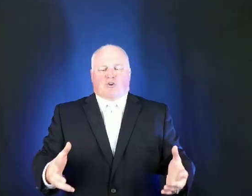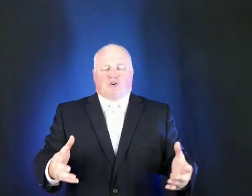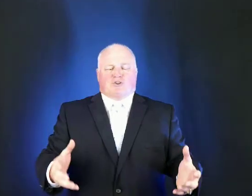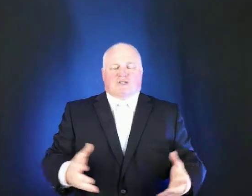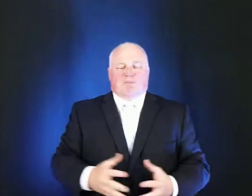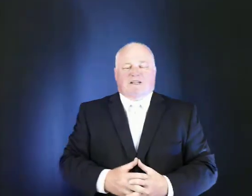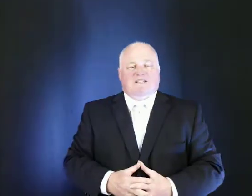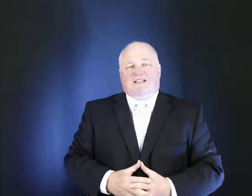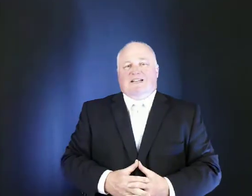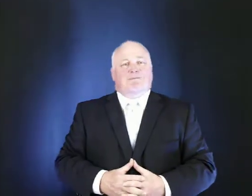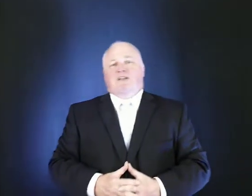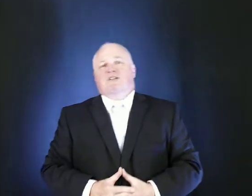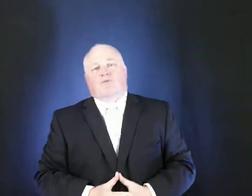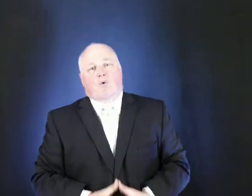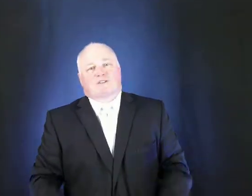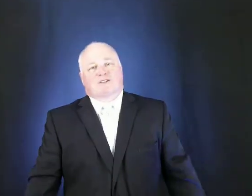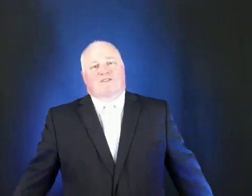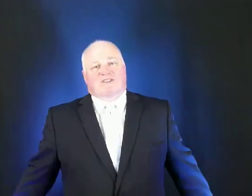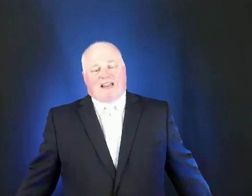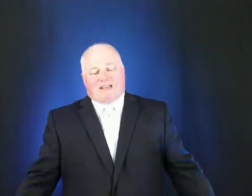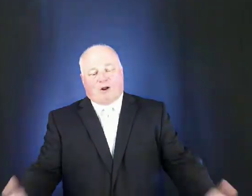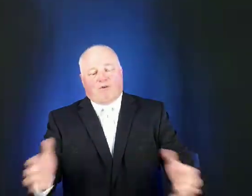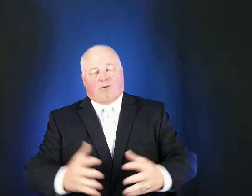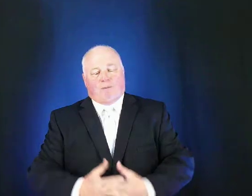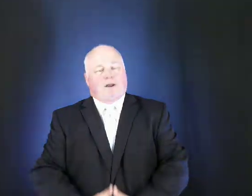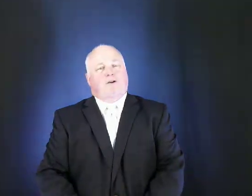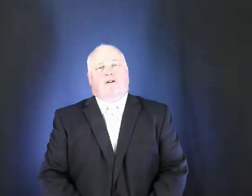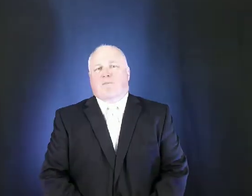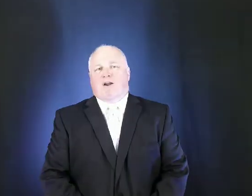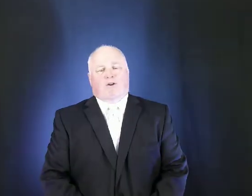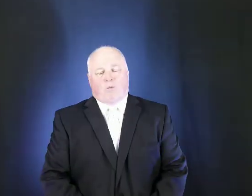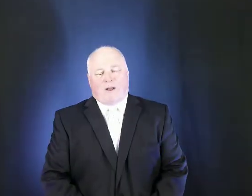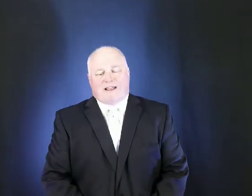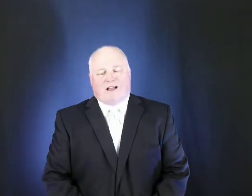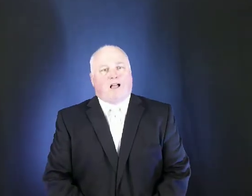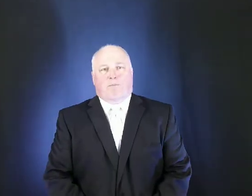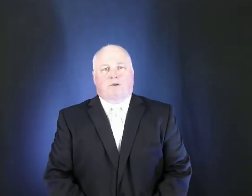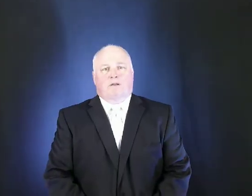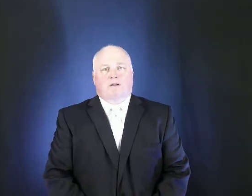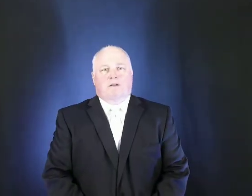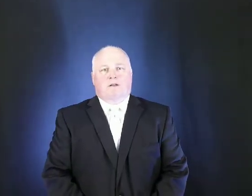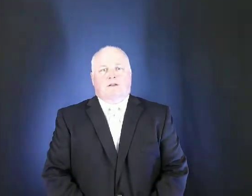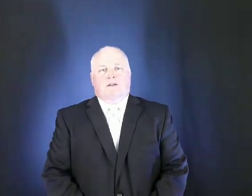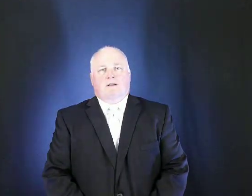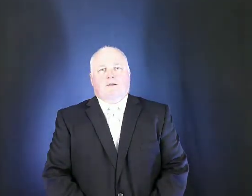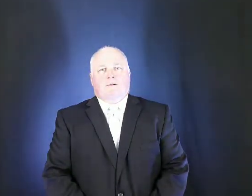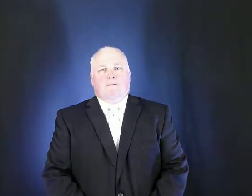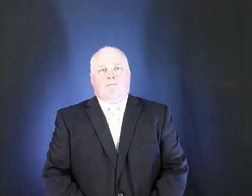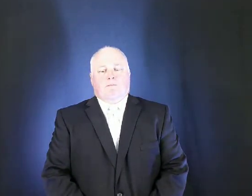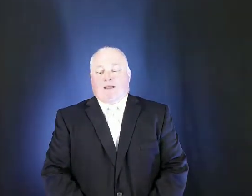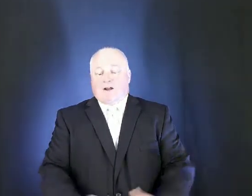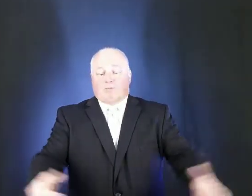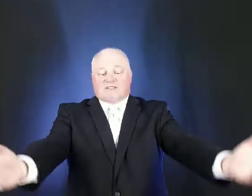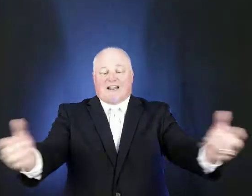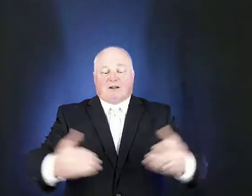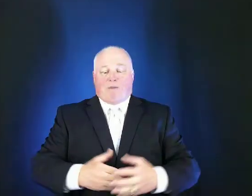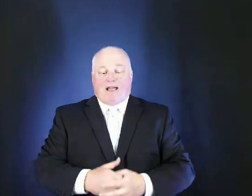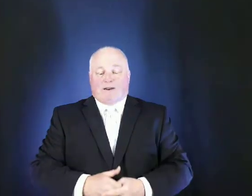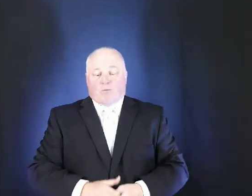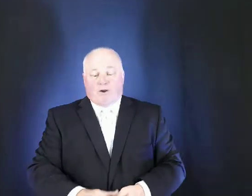church has been asleep these forces have taken over america america wake up make no mistake about it we're